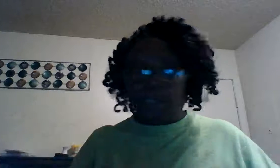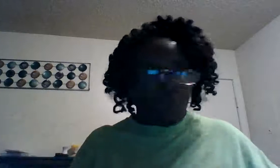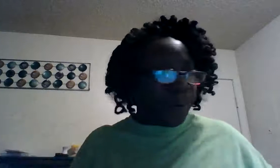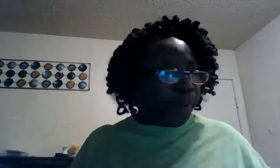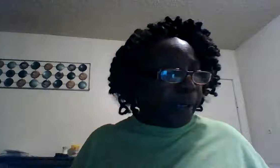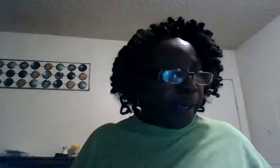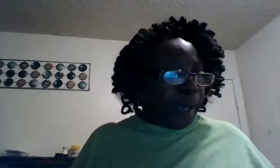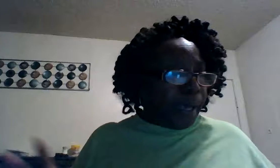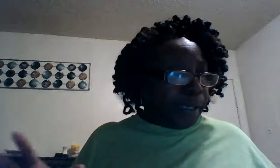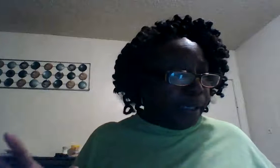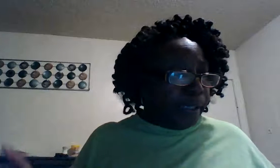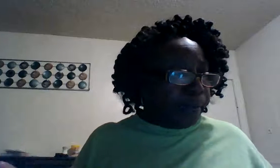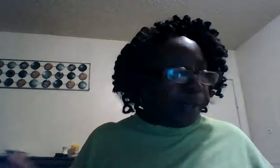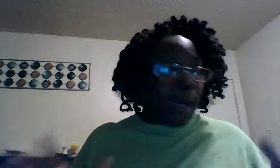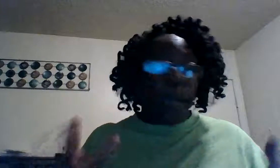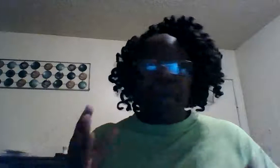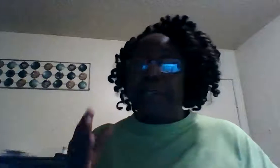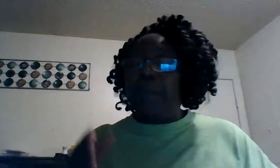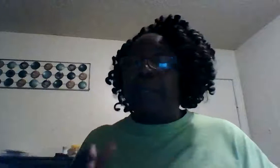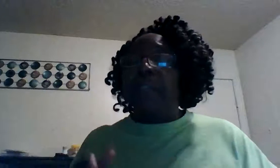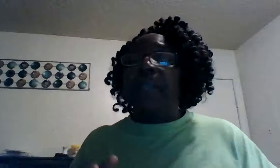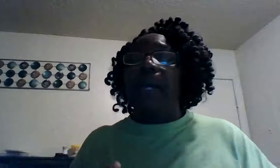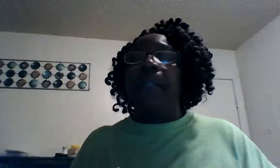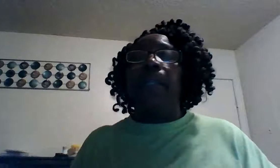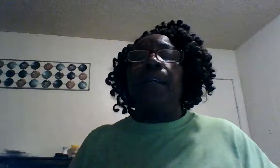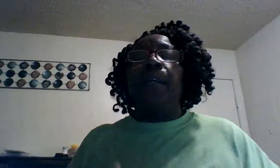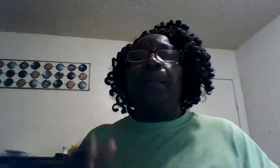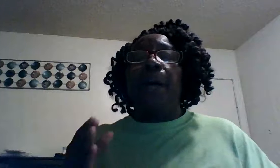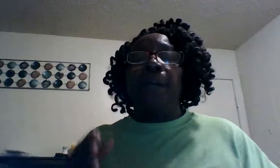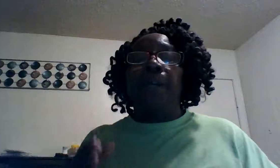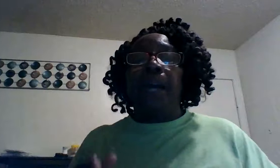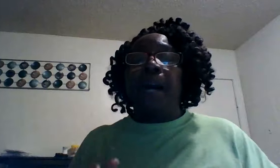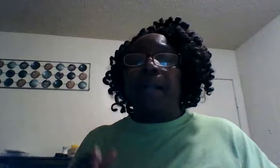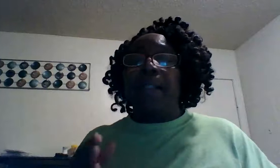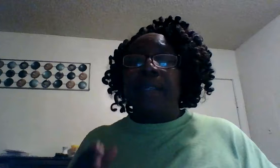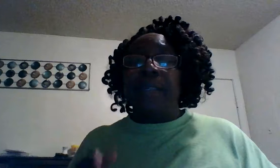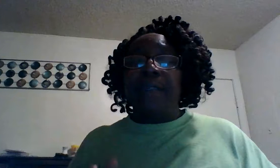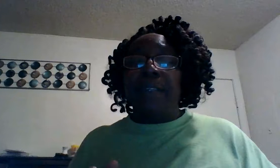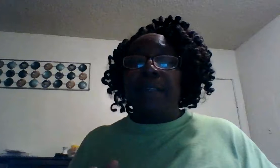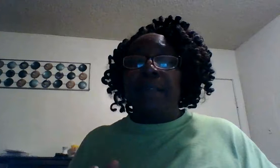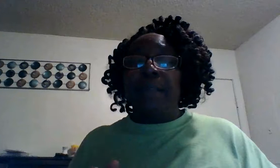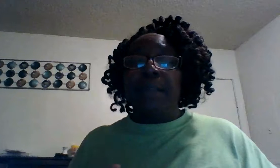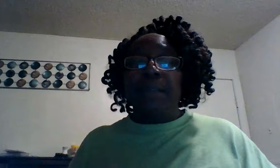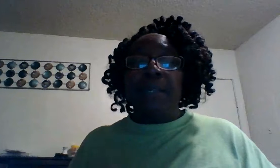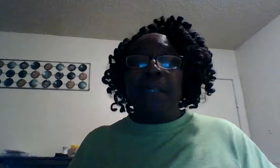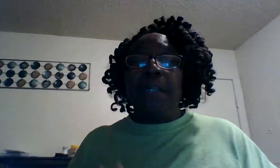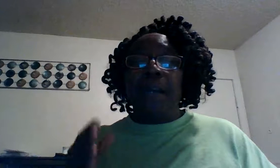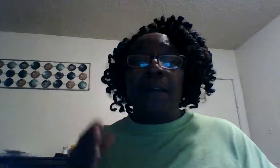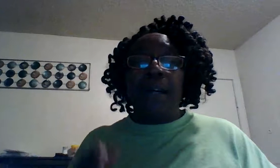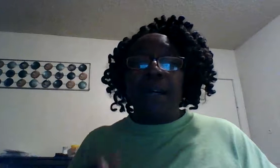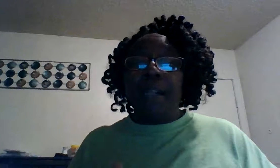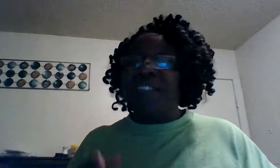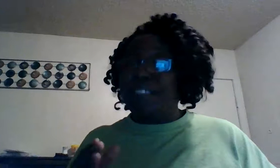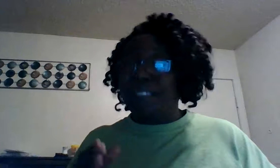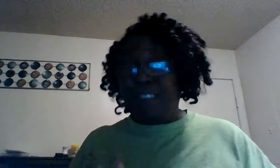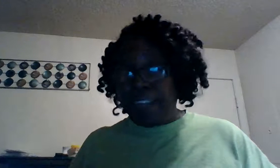the word hallelujah i am so excited by what god is giving me or us today